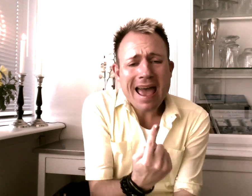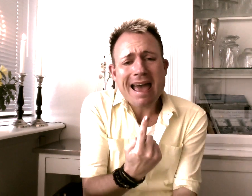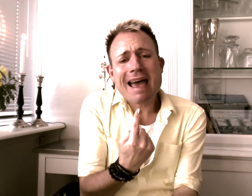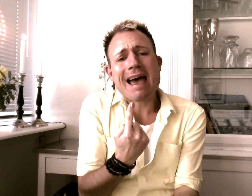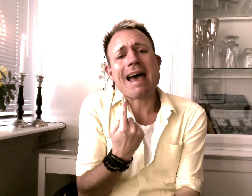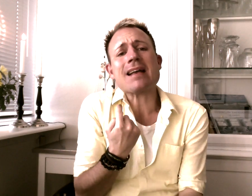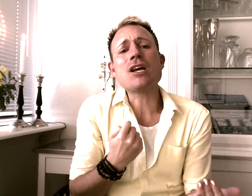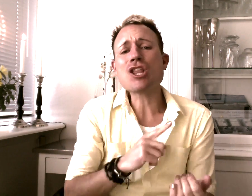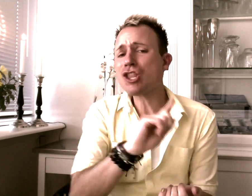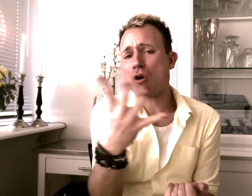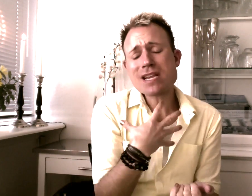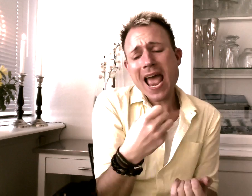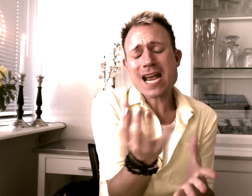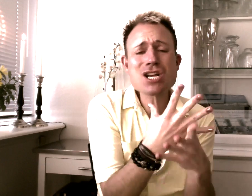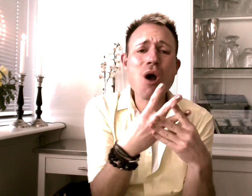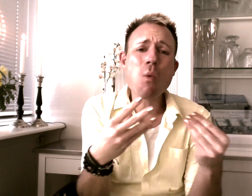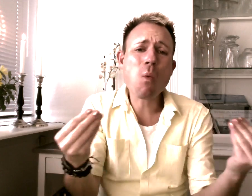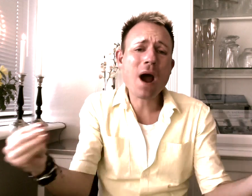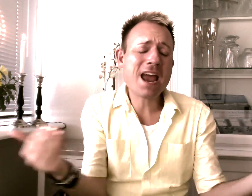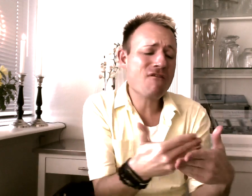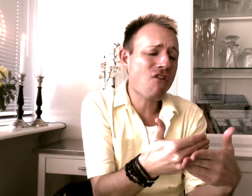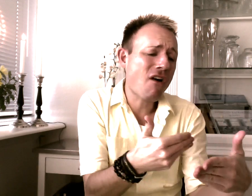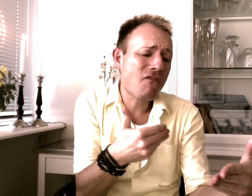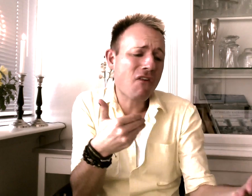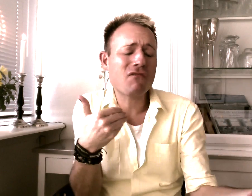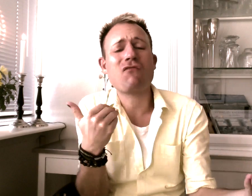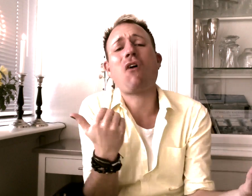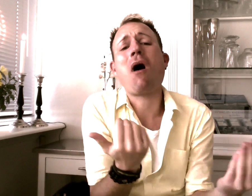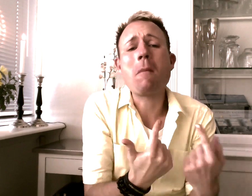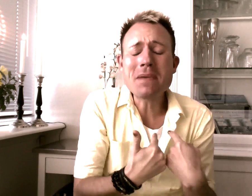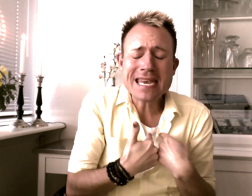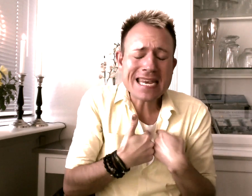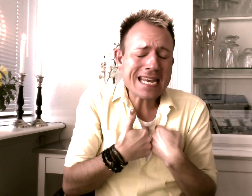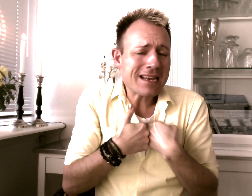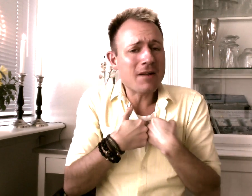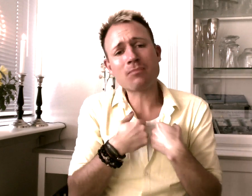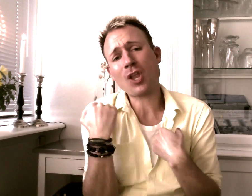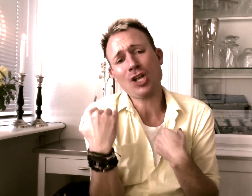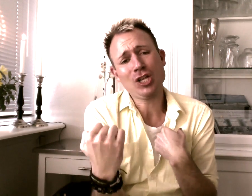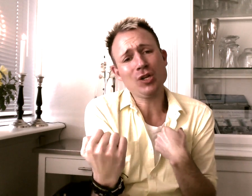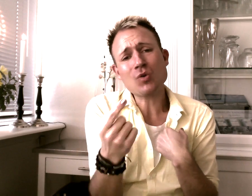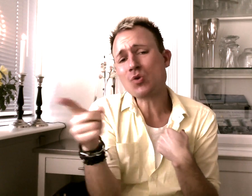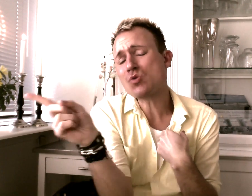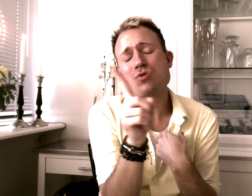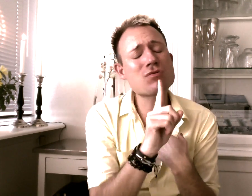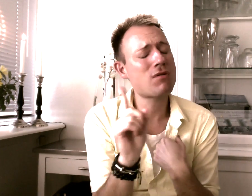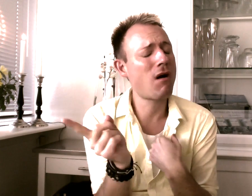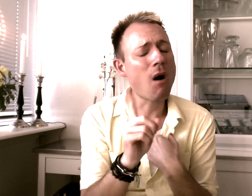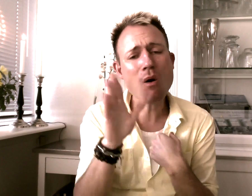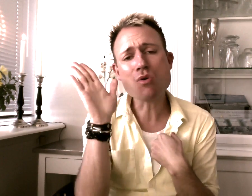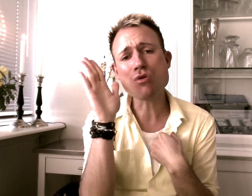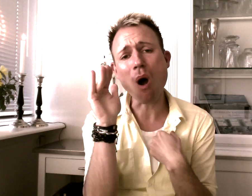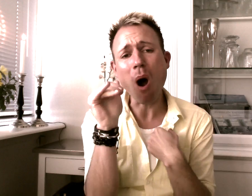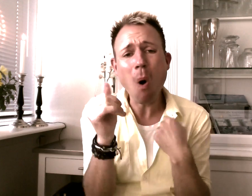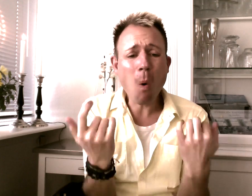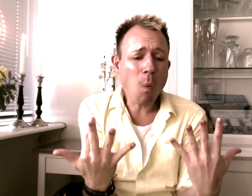Don't take it away from me Because you don't know